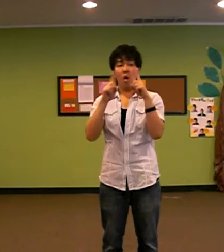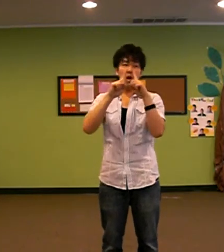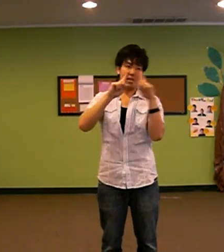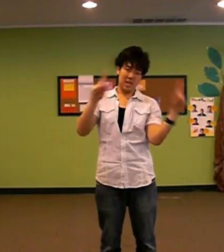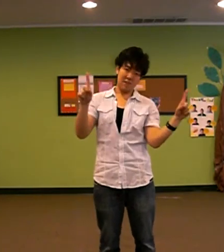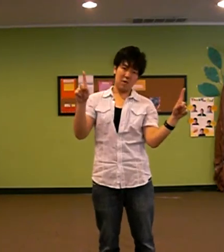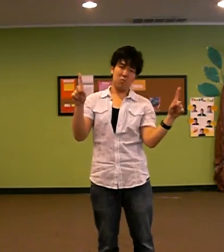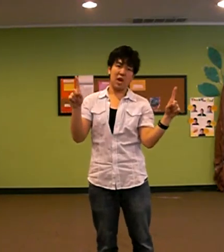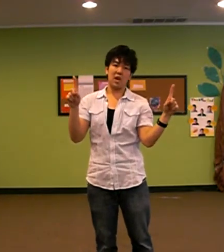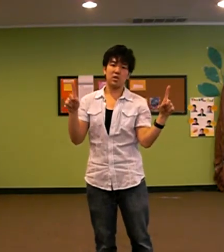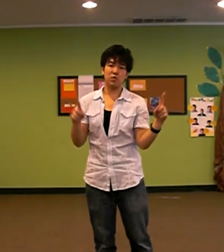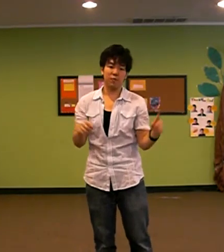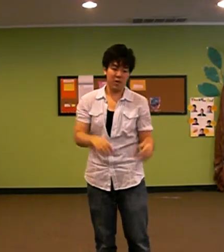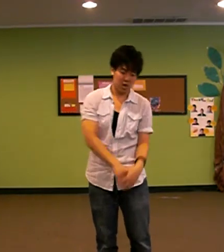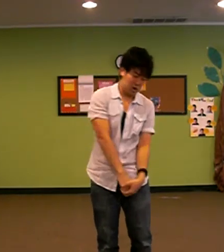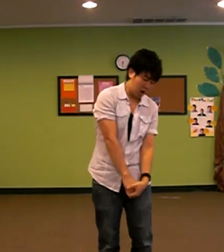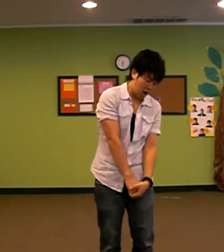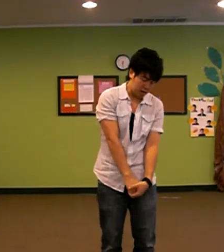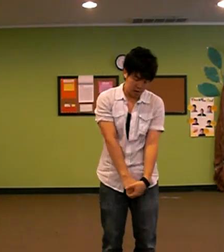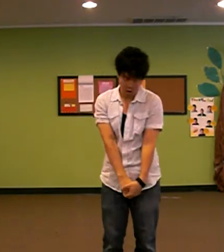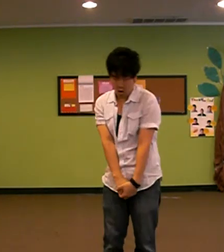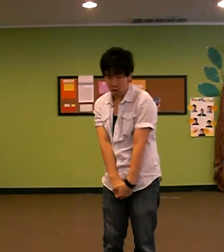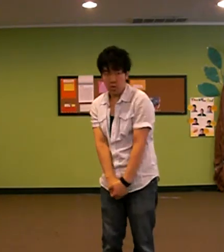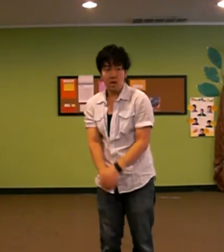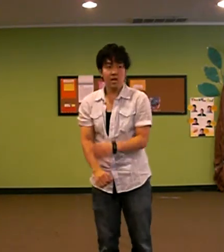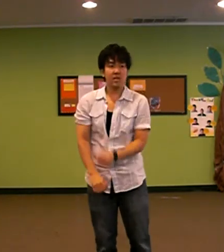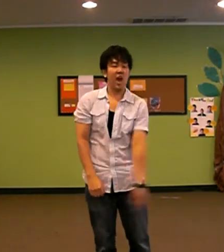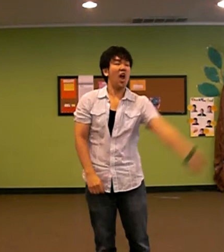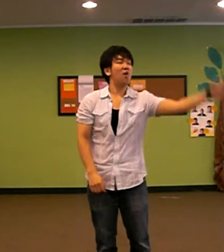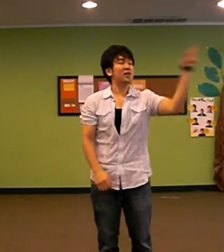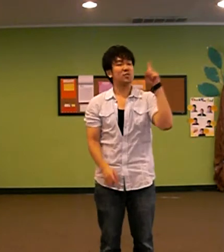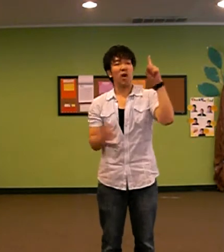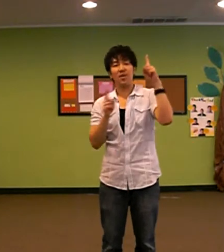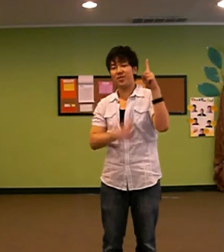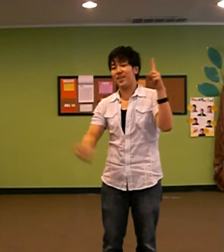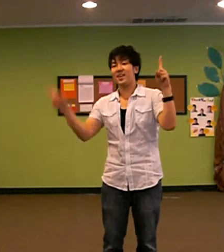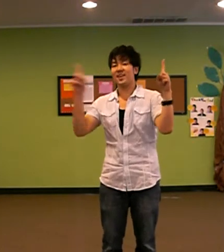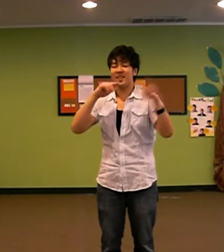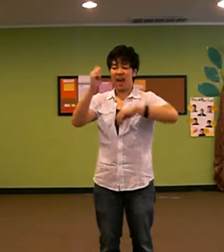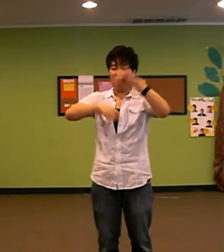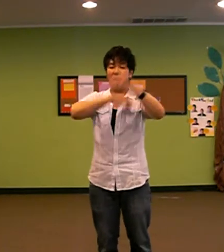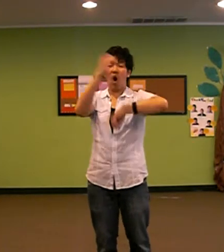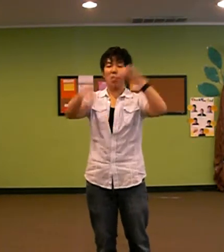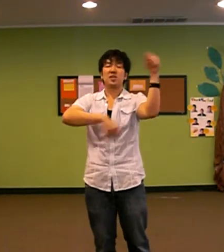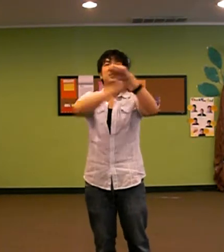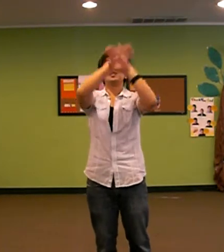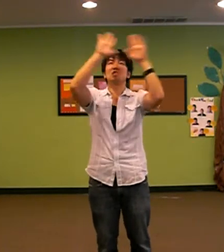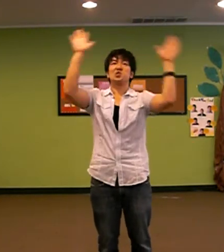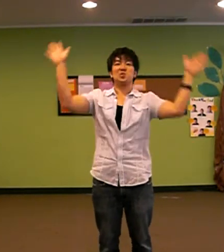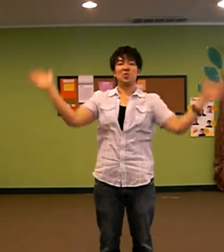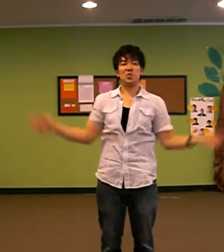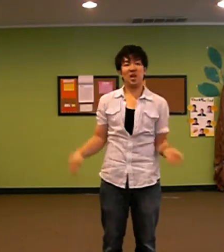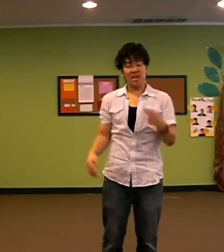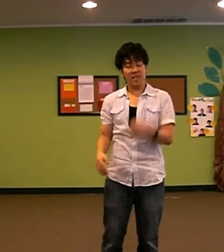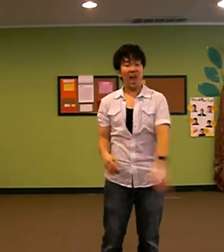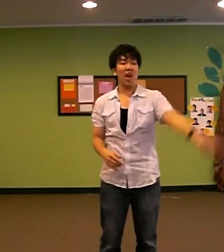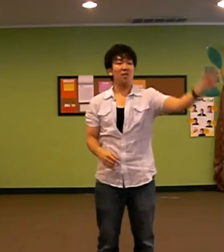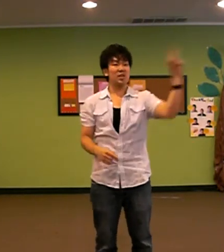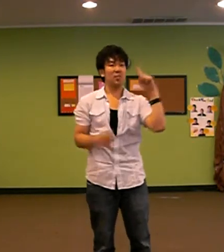Oh even when you feel all alone, there is one thing that will always be true, there is